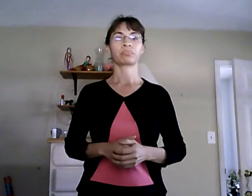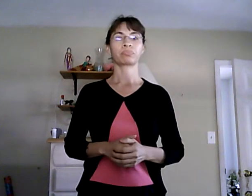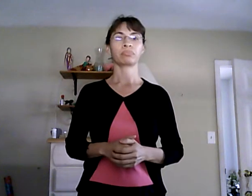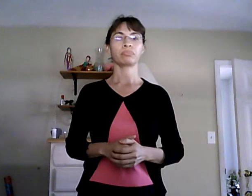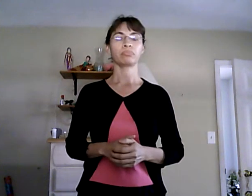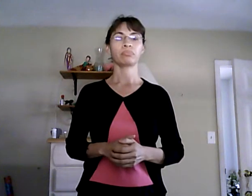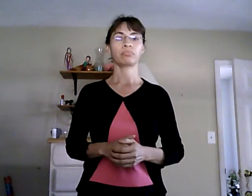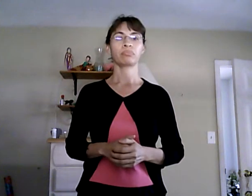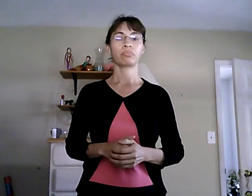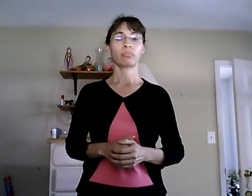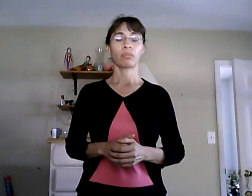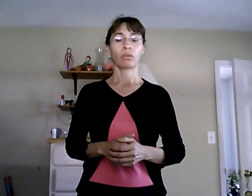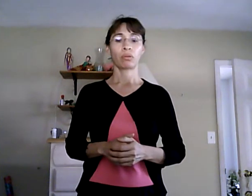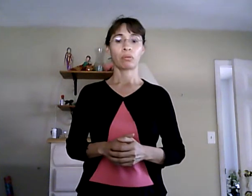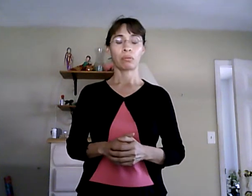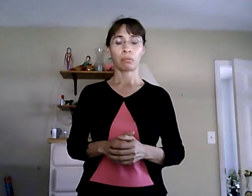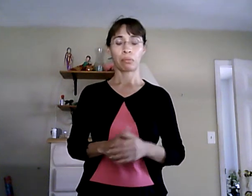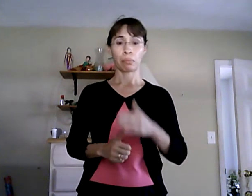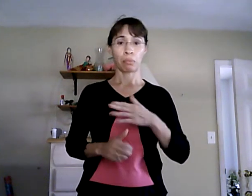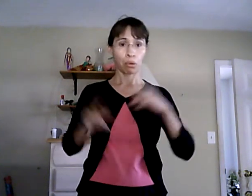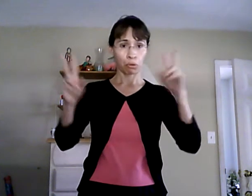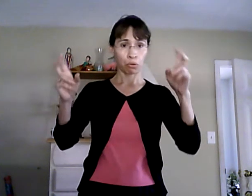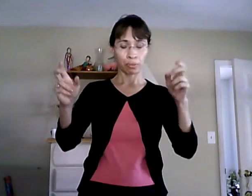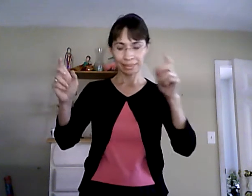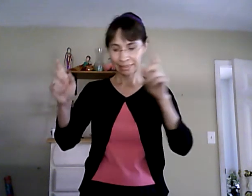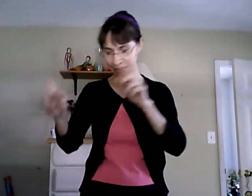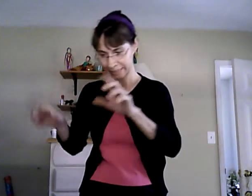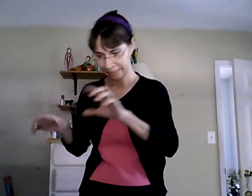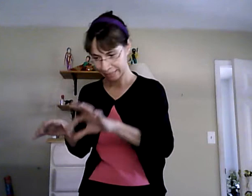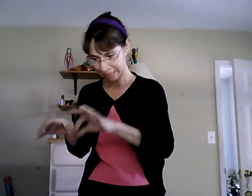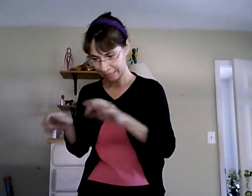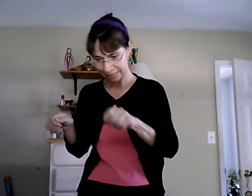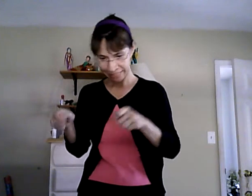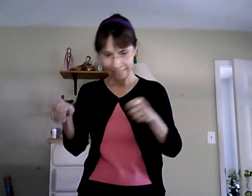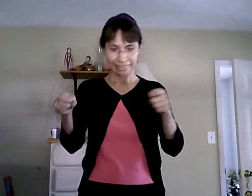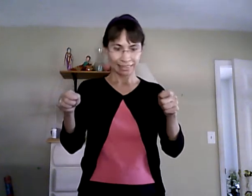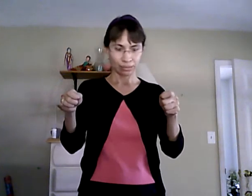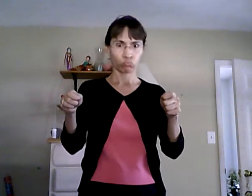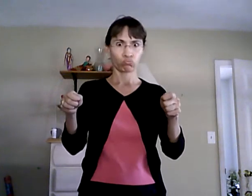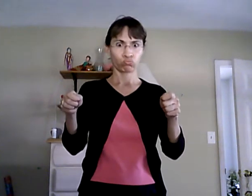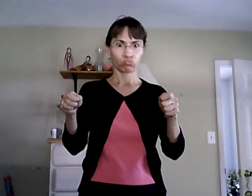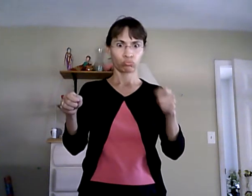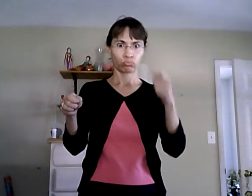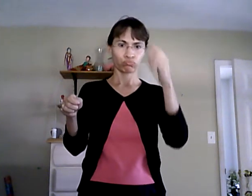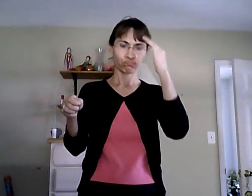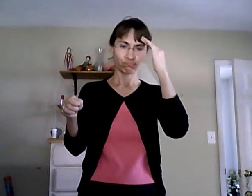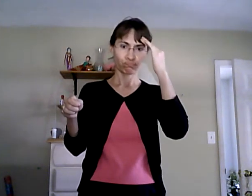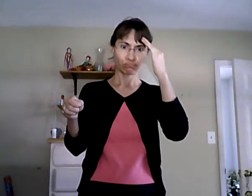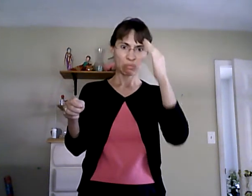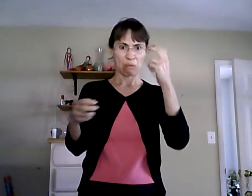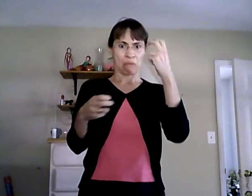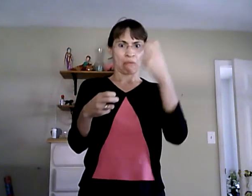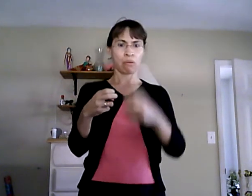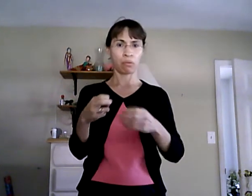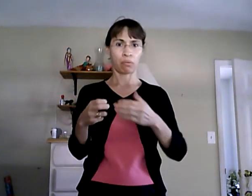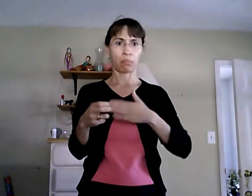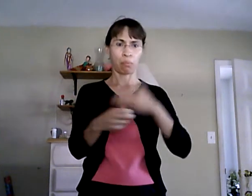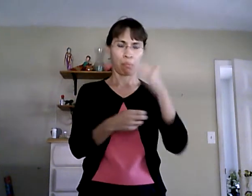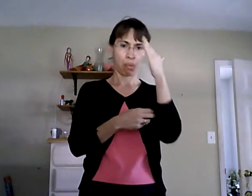and I look at it and I say this is hard my talk on this was a minus 10